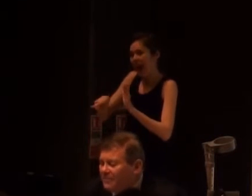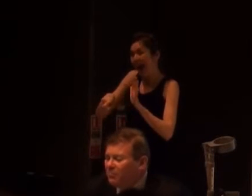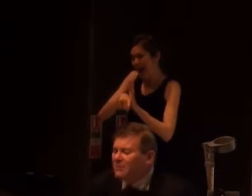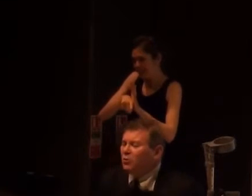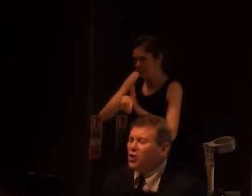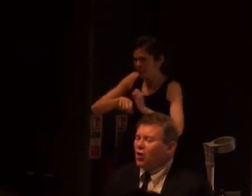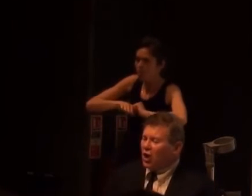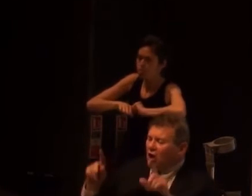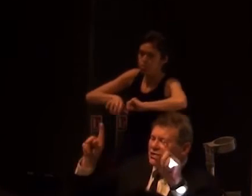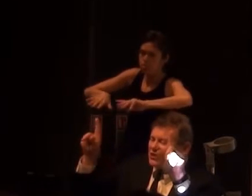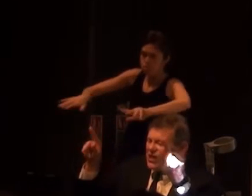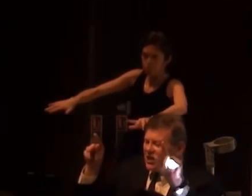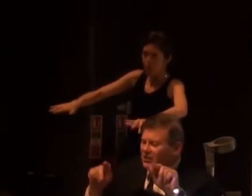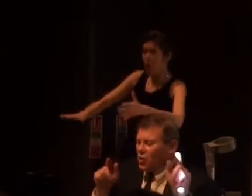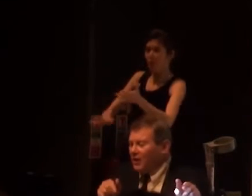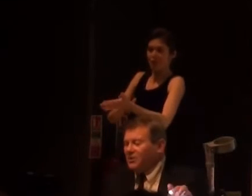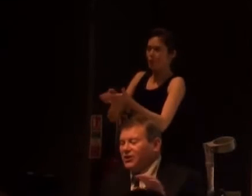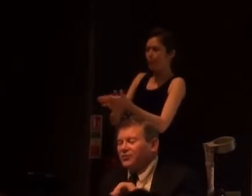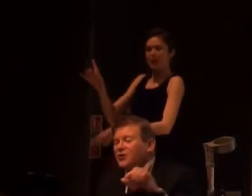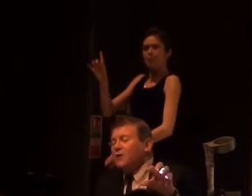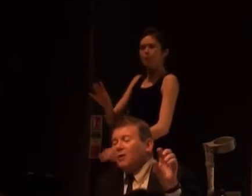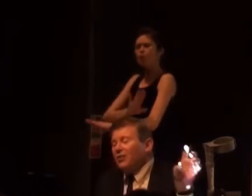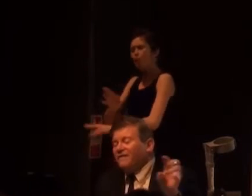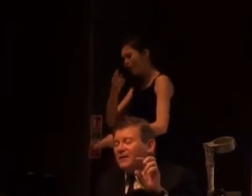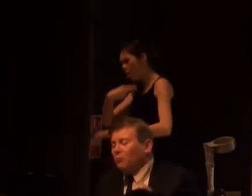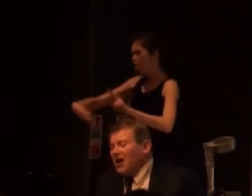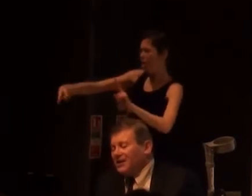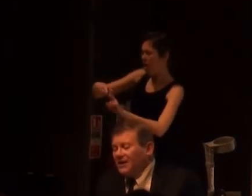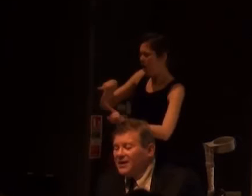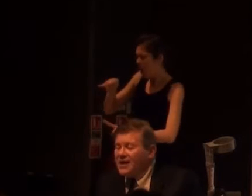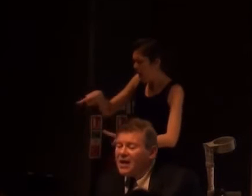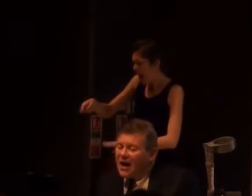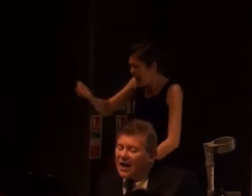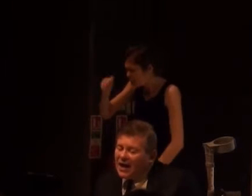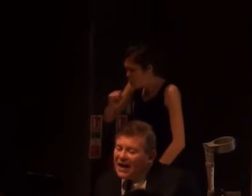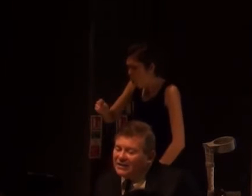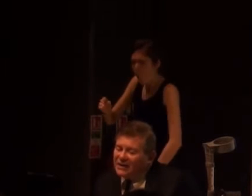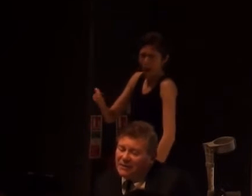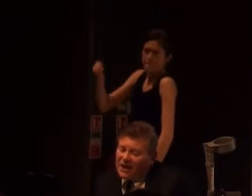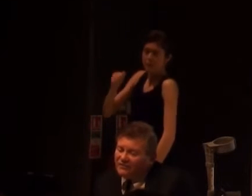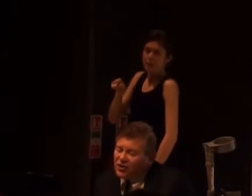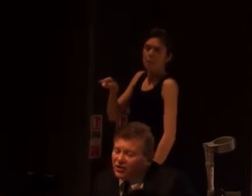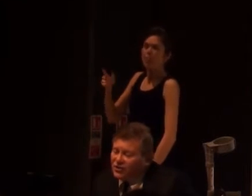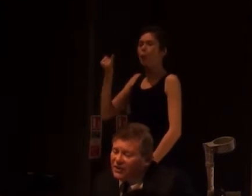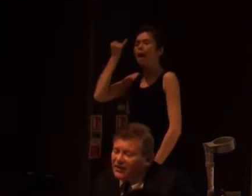people, people who were not classed as idiots or imbeciles, but the feeble-minded. And here we have Churchill saying,